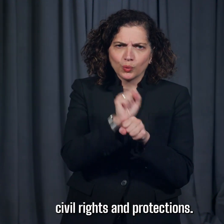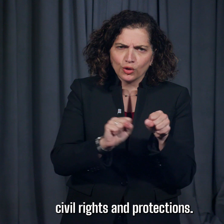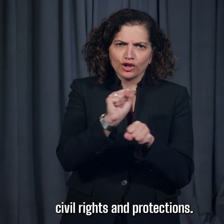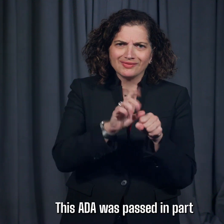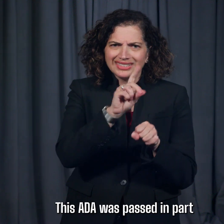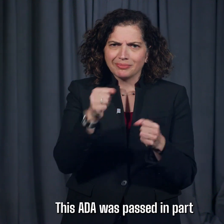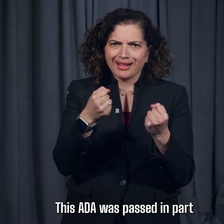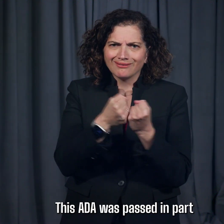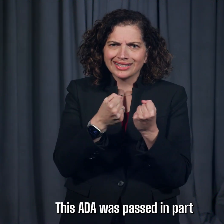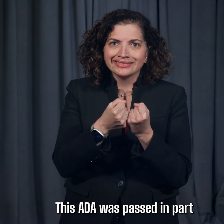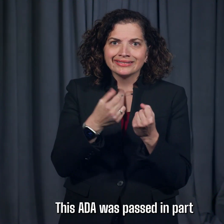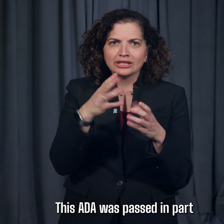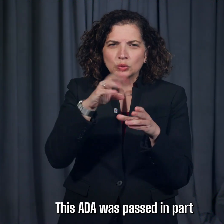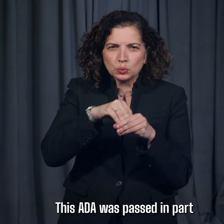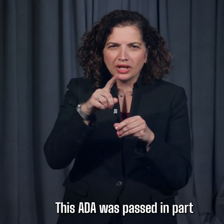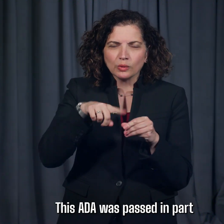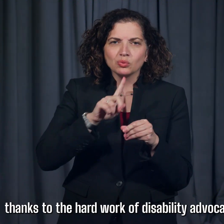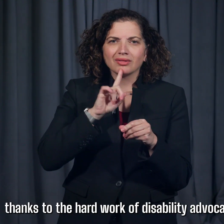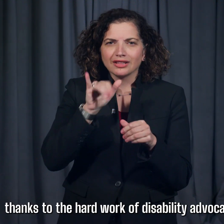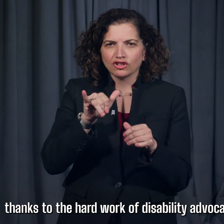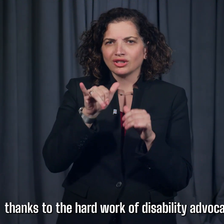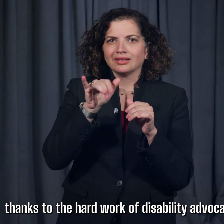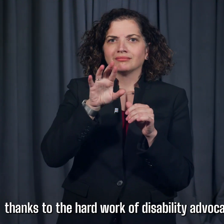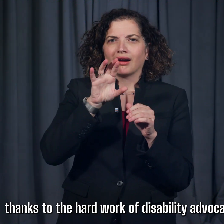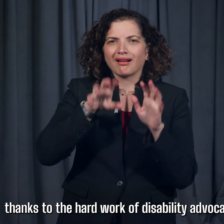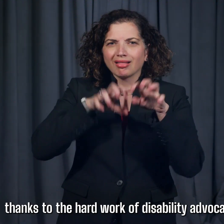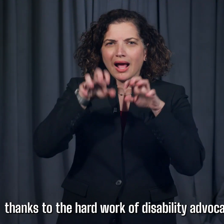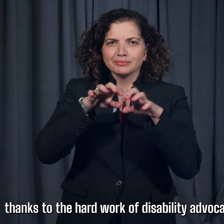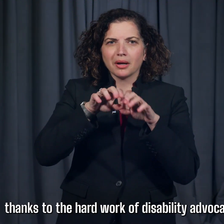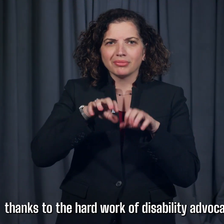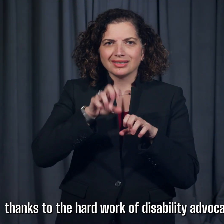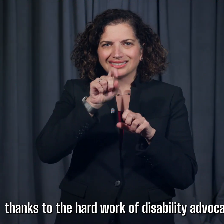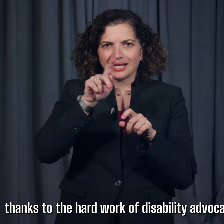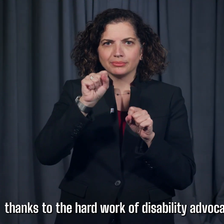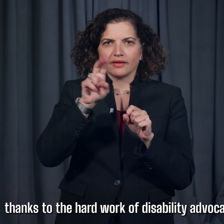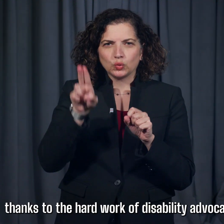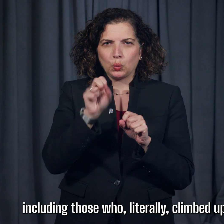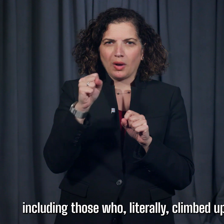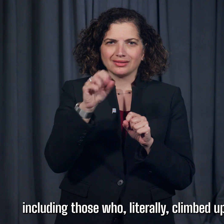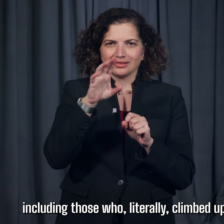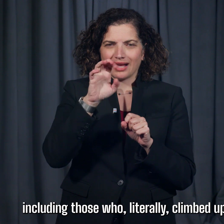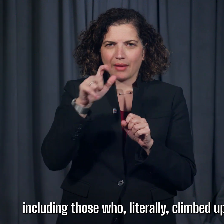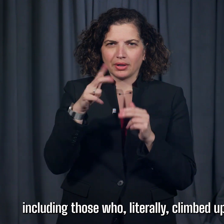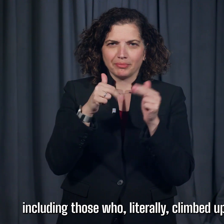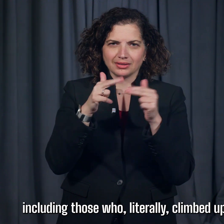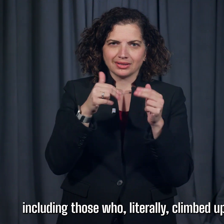This ADA was passed in part thanks to the hard work of disability advocates, including those who literally